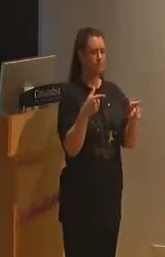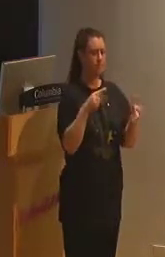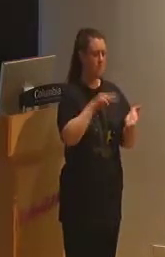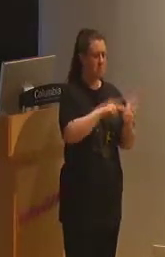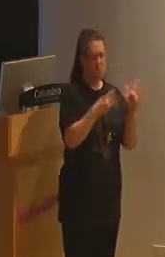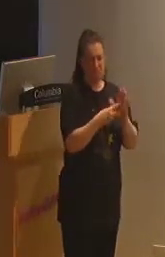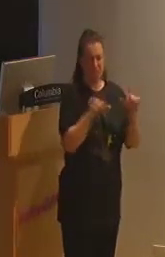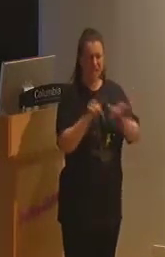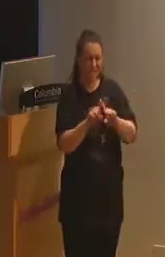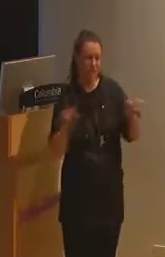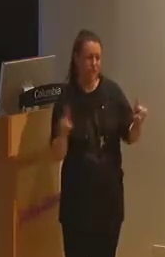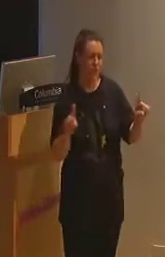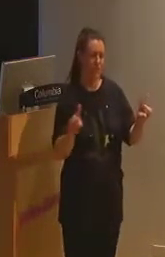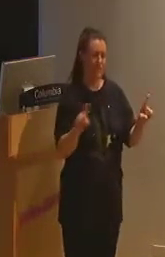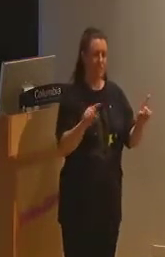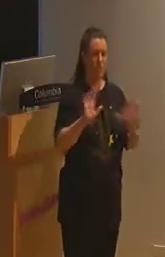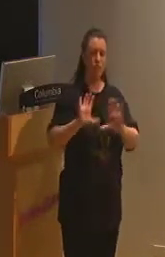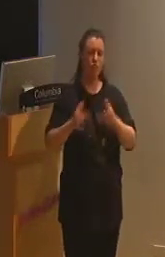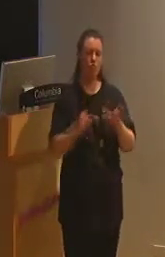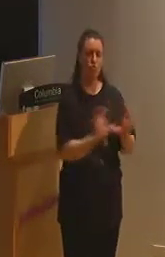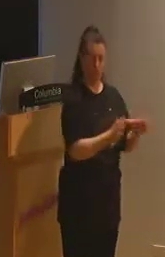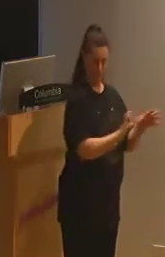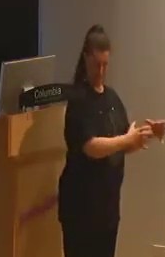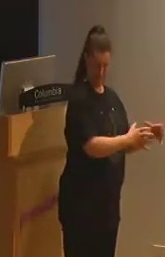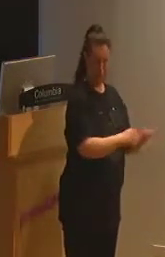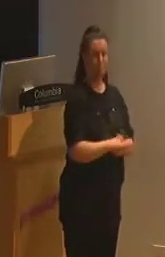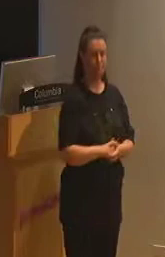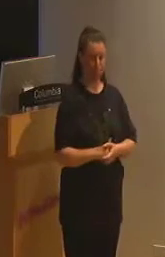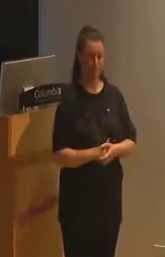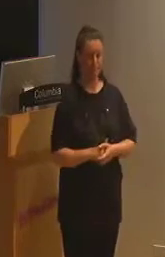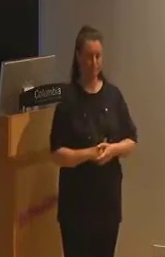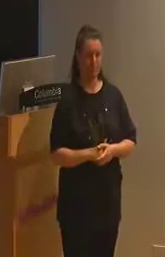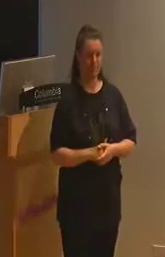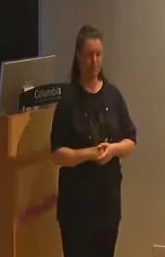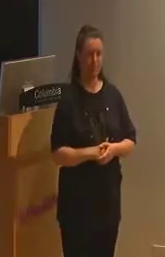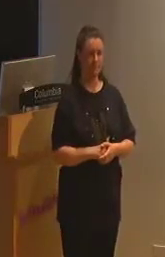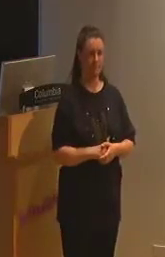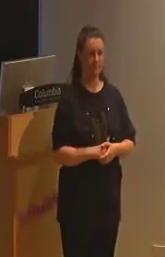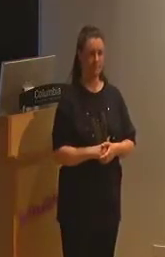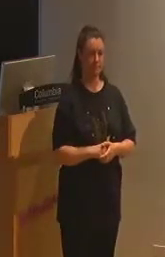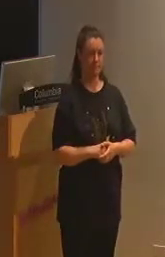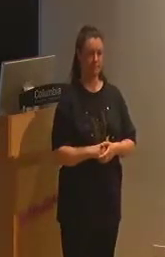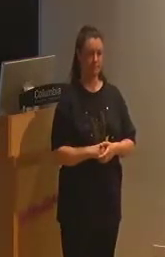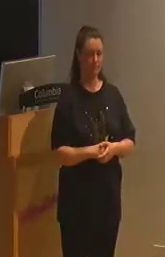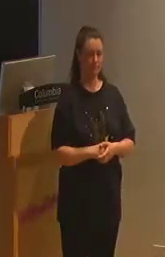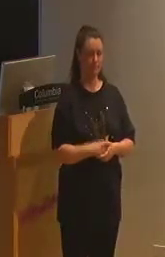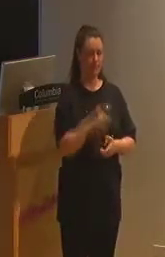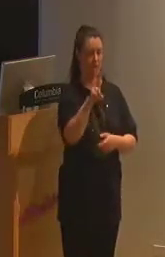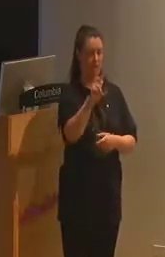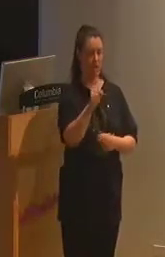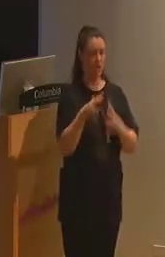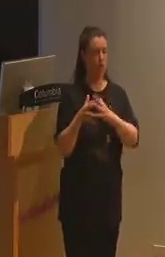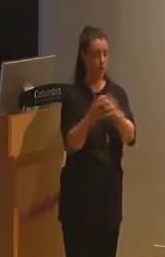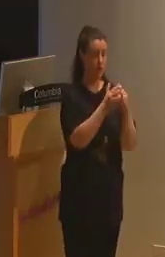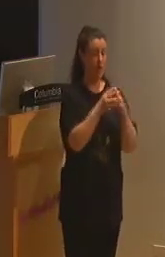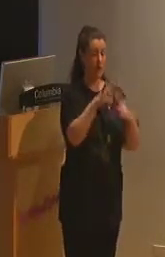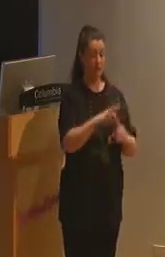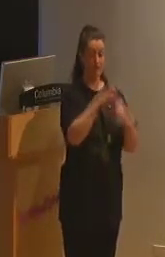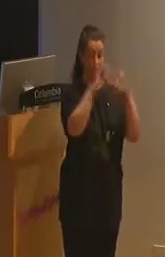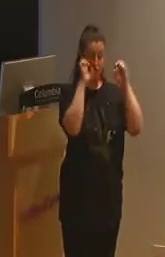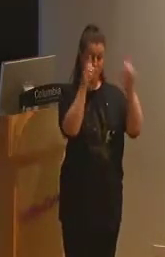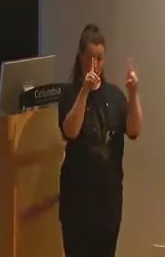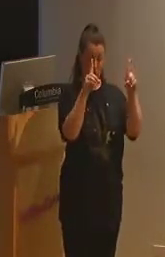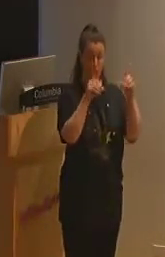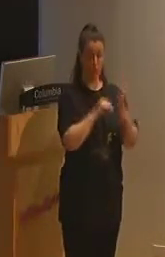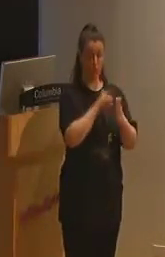of neoliberal capitalism as the autonomous entrepreneurial individual. In the U.S., special education programs